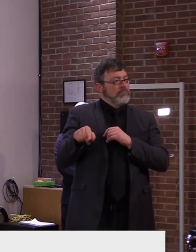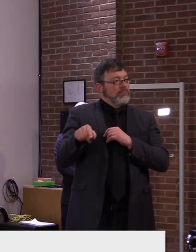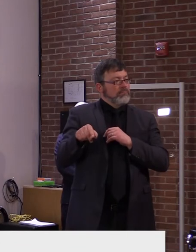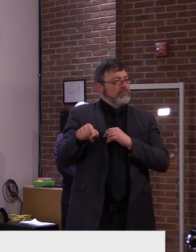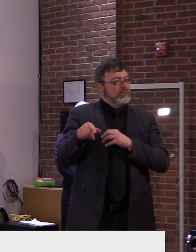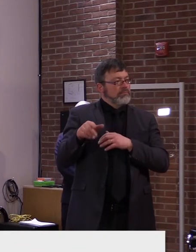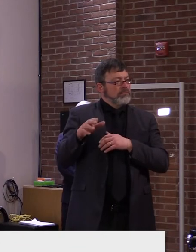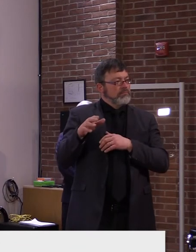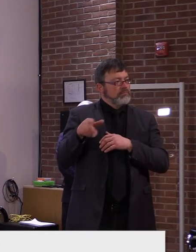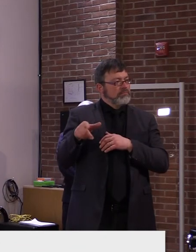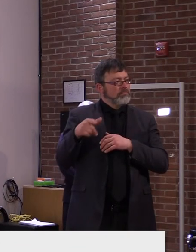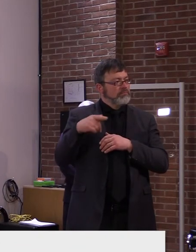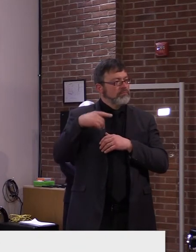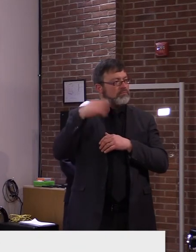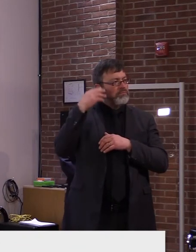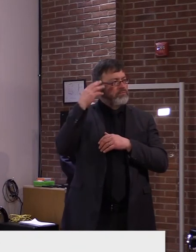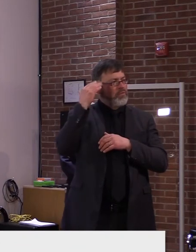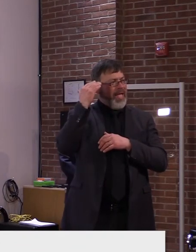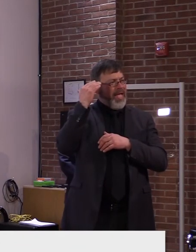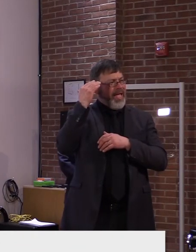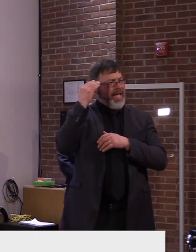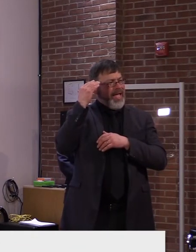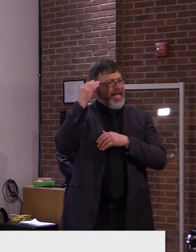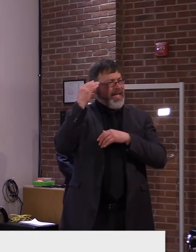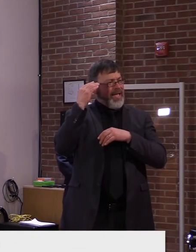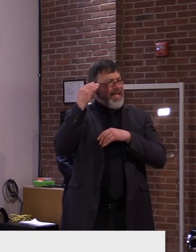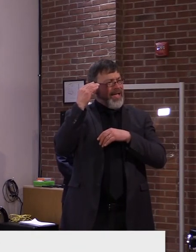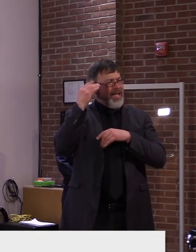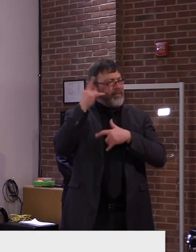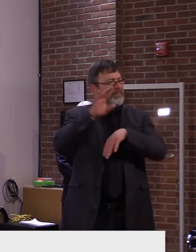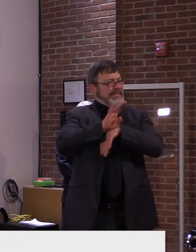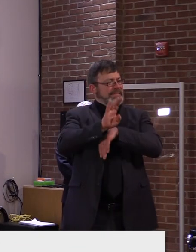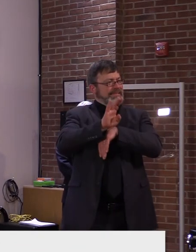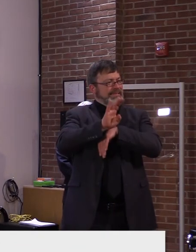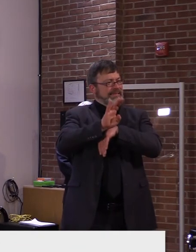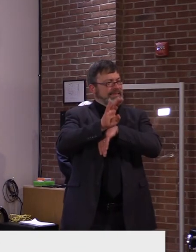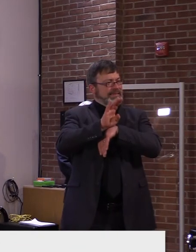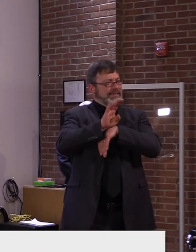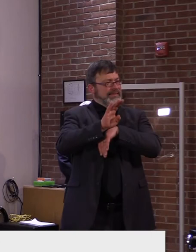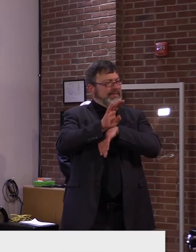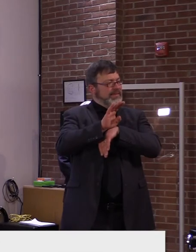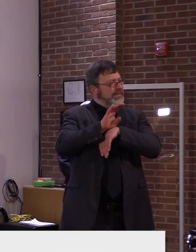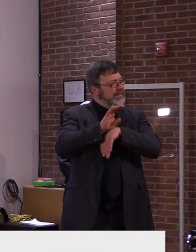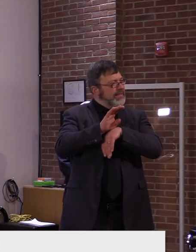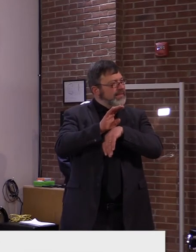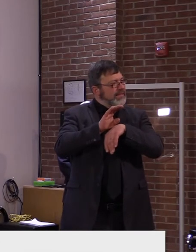clubs, they also serve food. Is there any guidance that the state can provide for these types of social clubs?